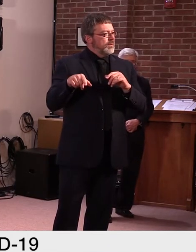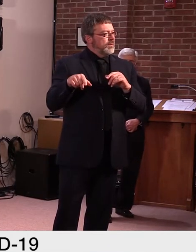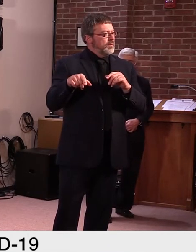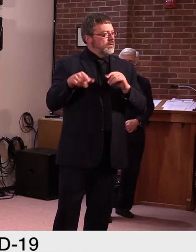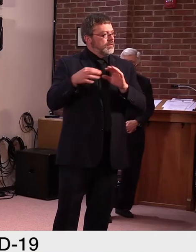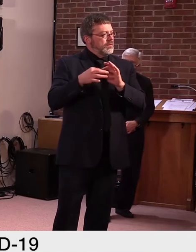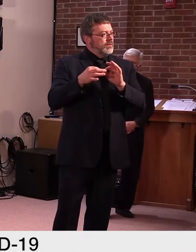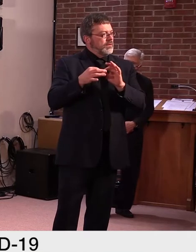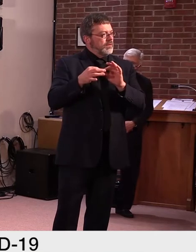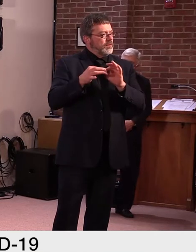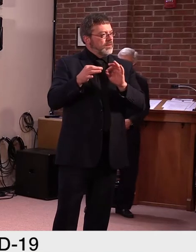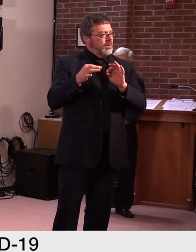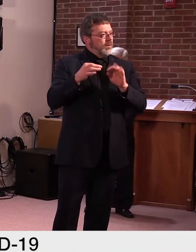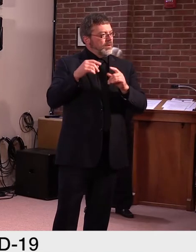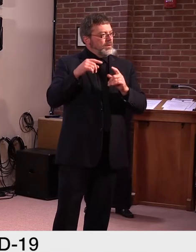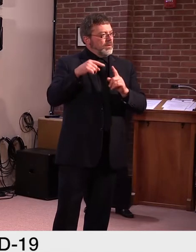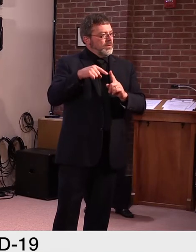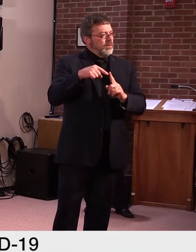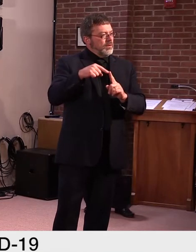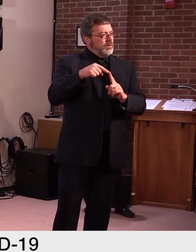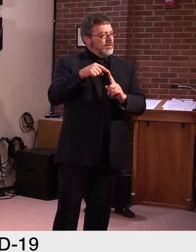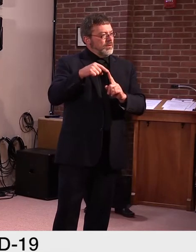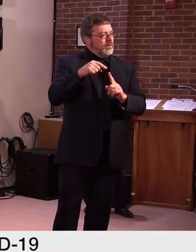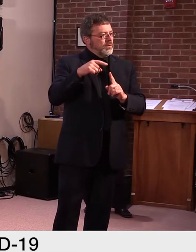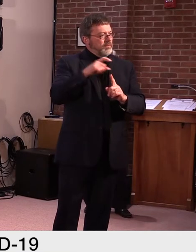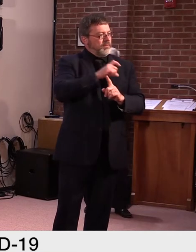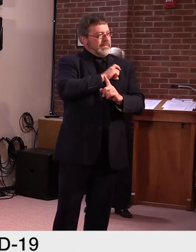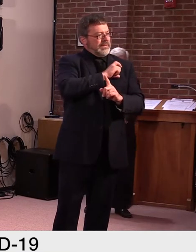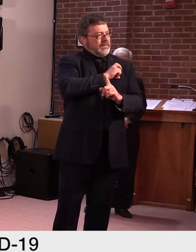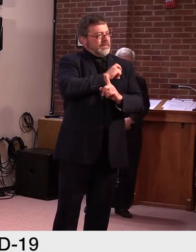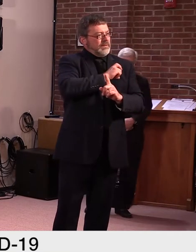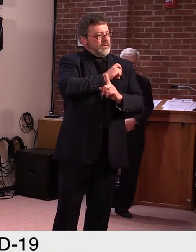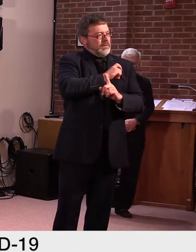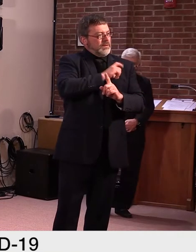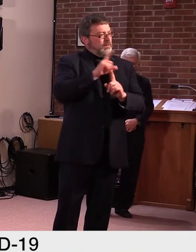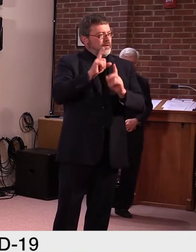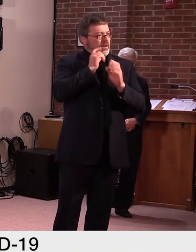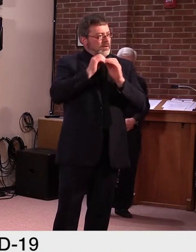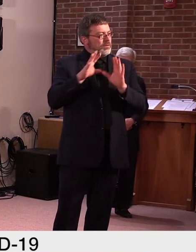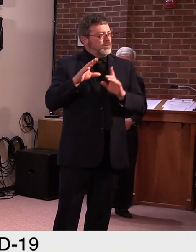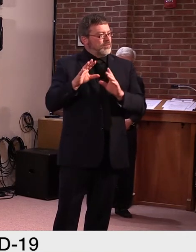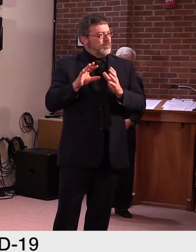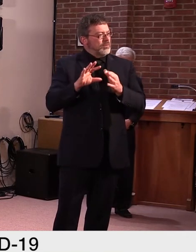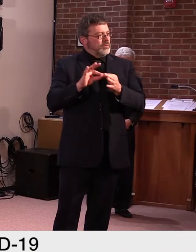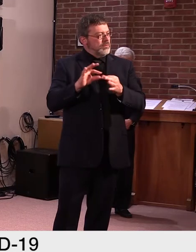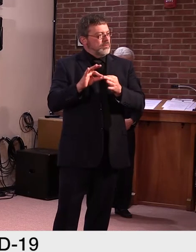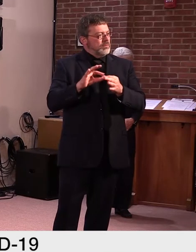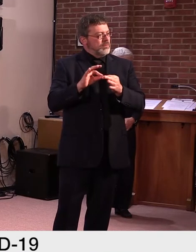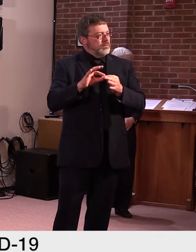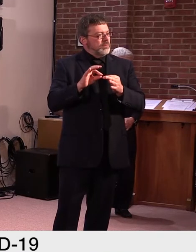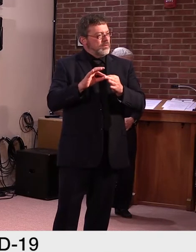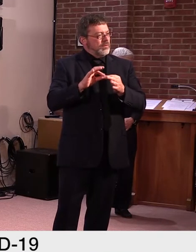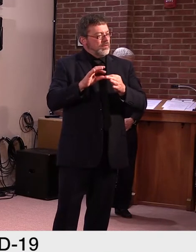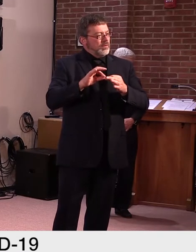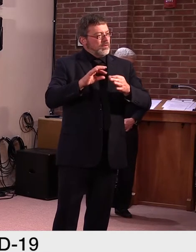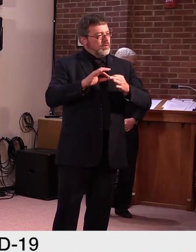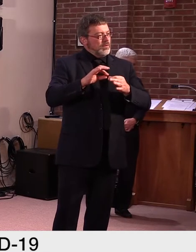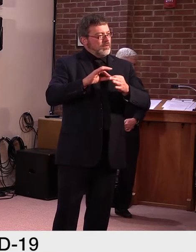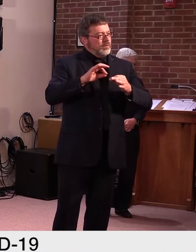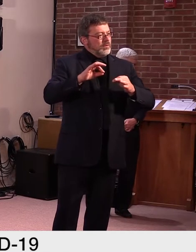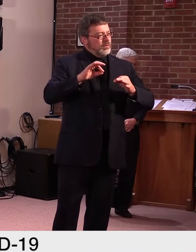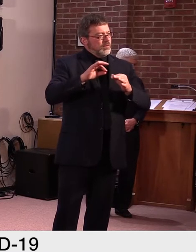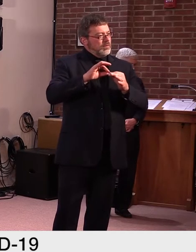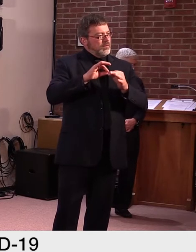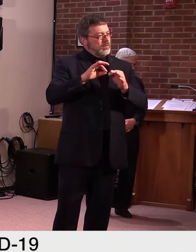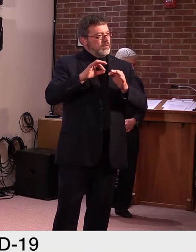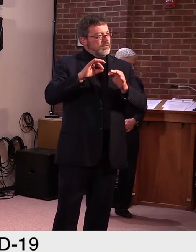that our victims of homicides, drownings, subject to Amber alerts, that they're lost while skiing or hunting.